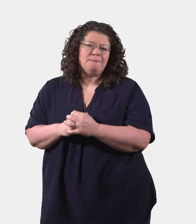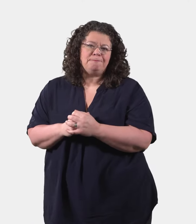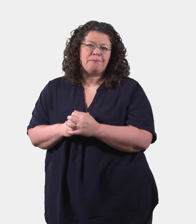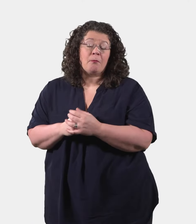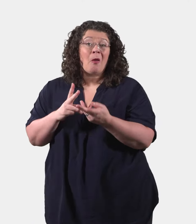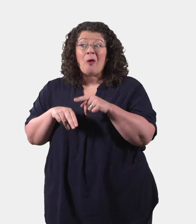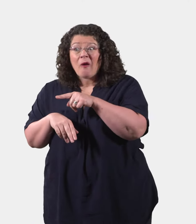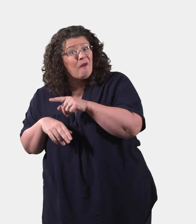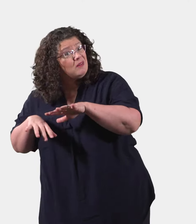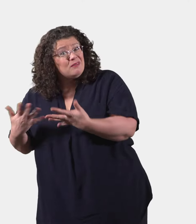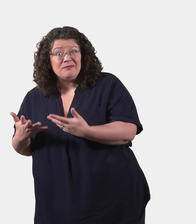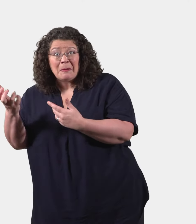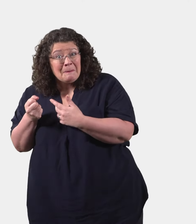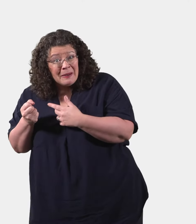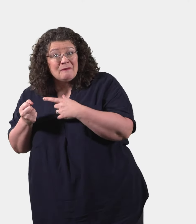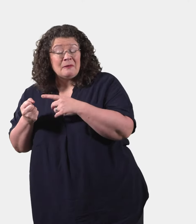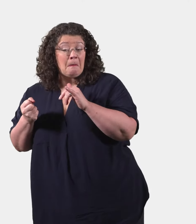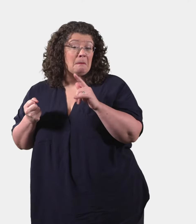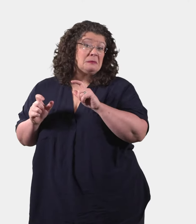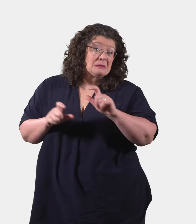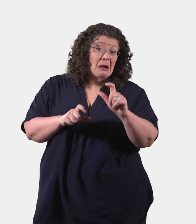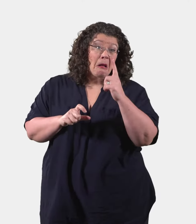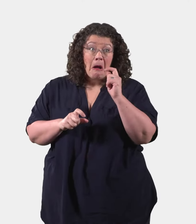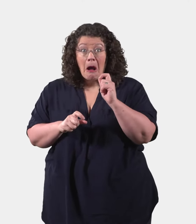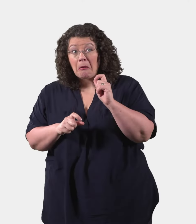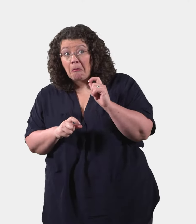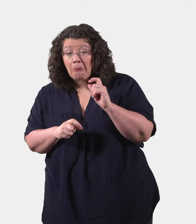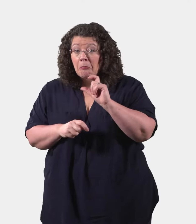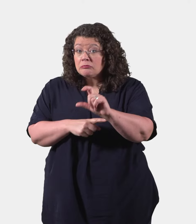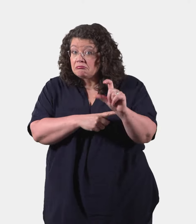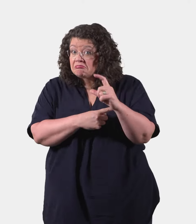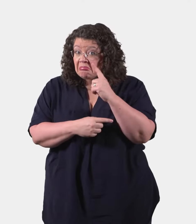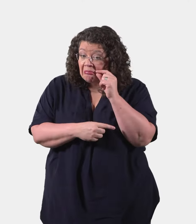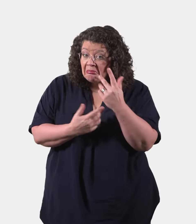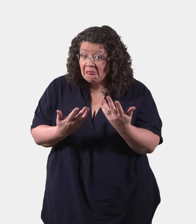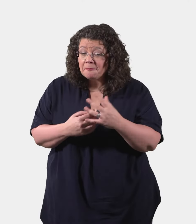If they do not get one of these benefits, you may still be able to get Carer's Credit.